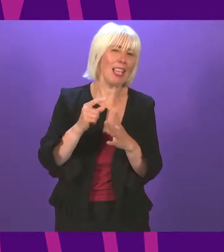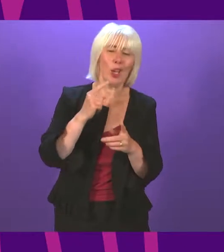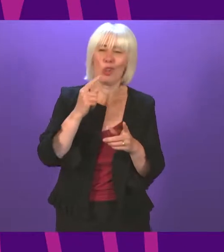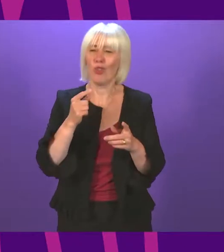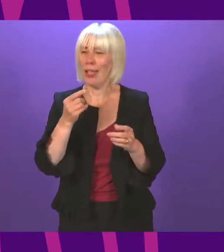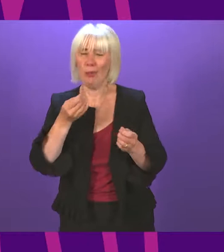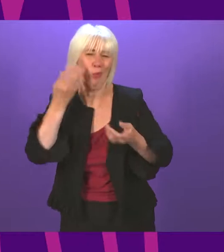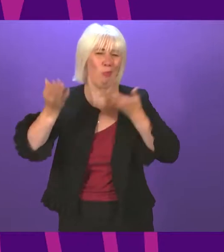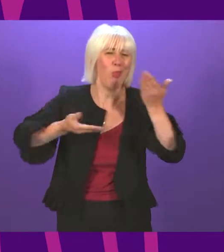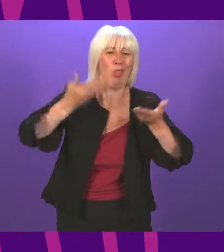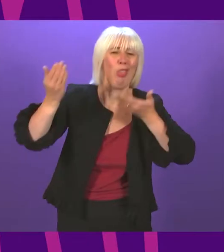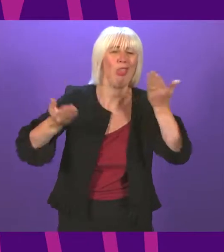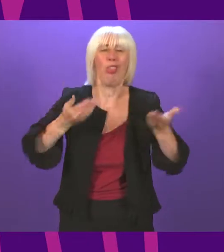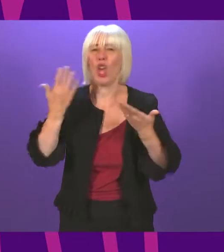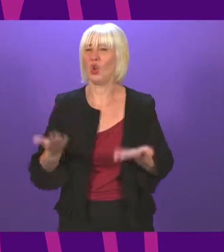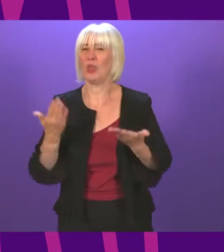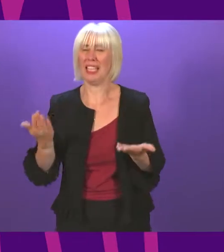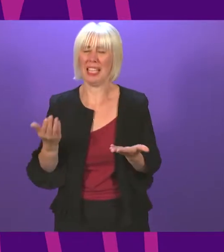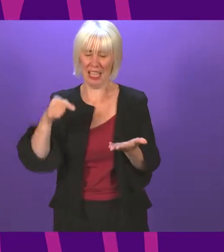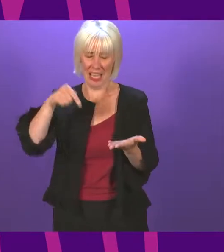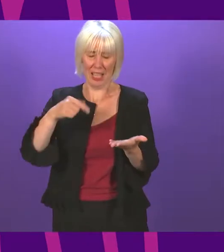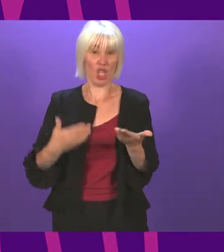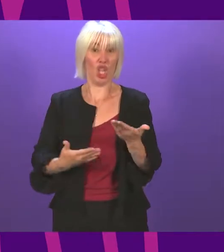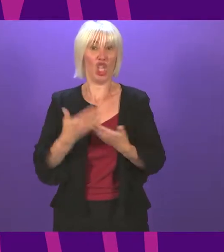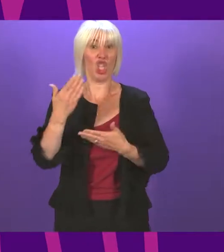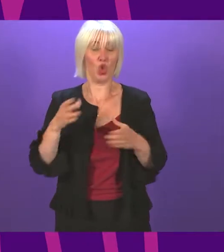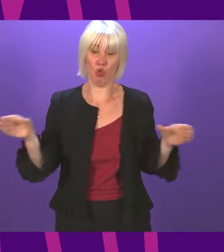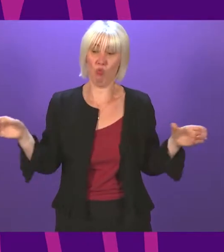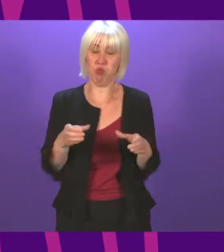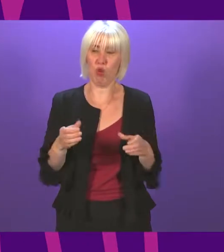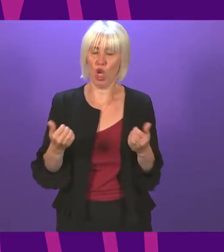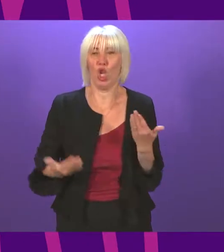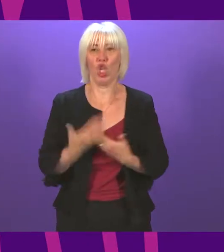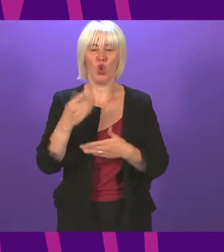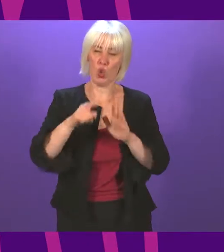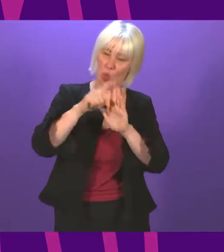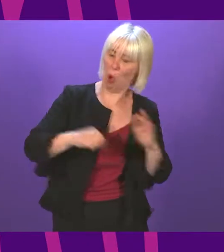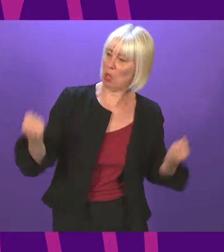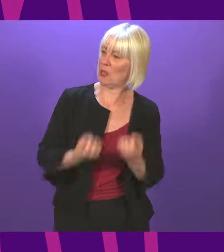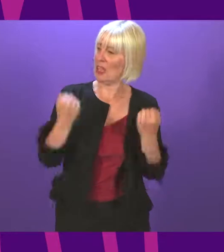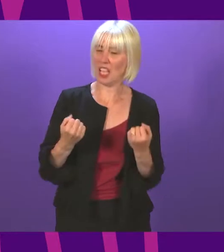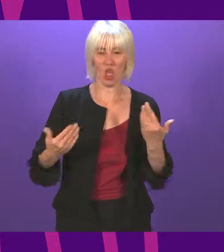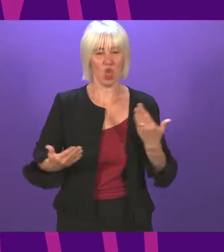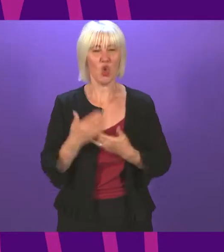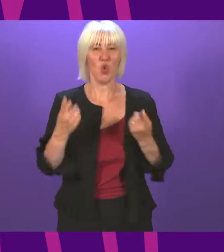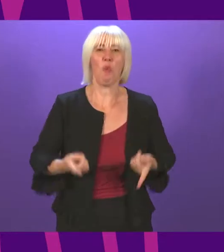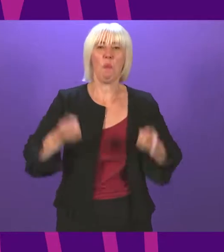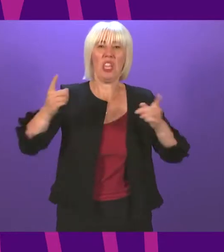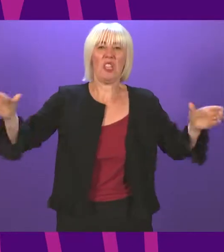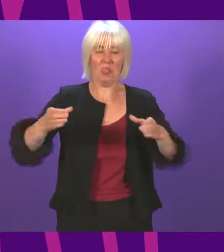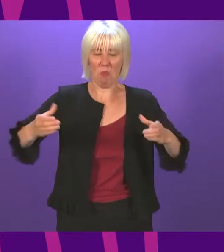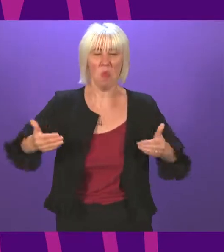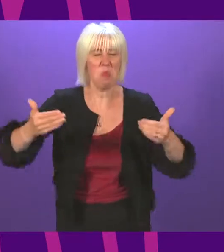of the government motion today, this is not a new administration with bold new policies and a fresh ministerial team to take Scotland forward.